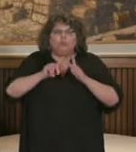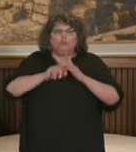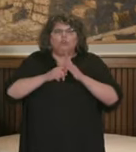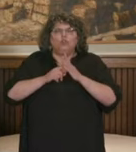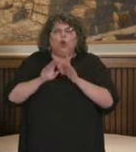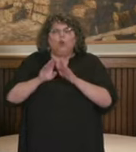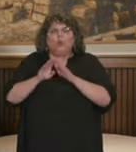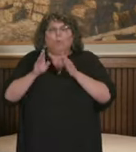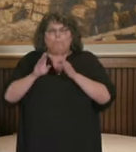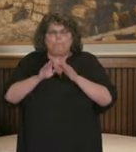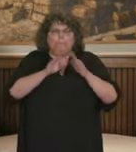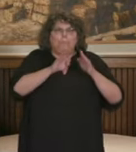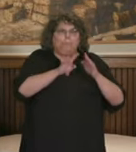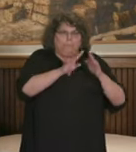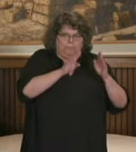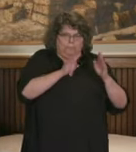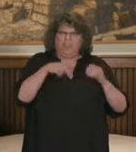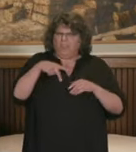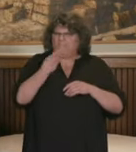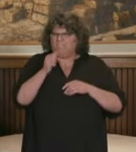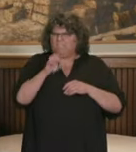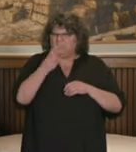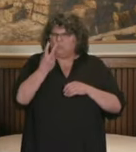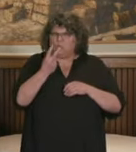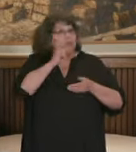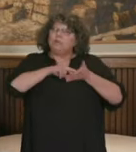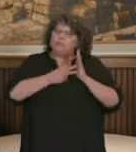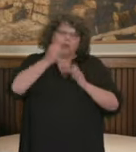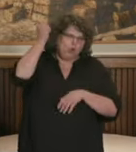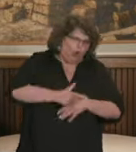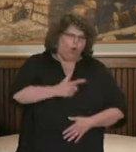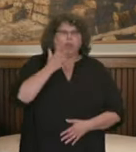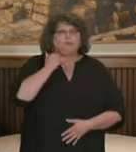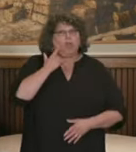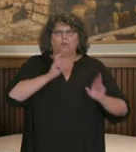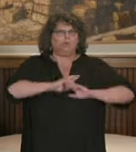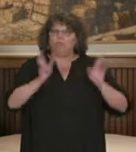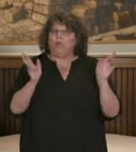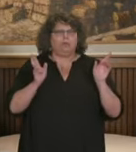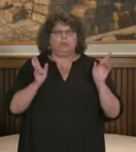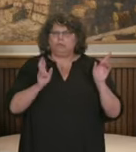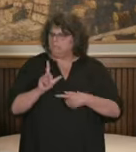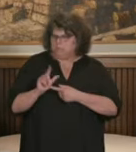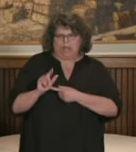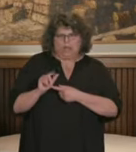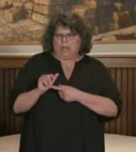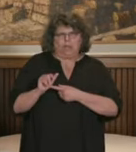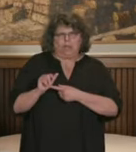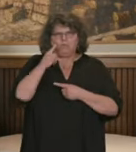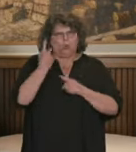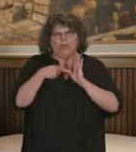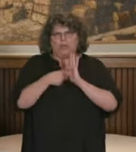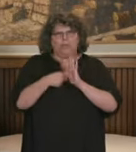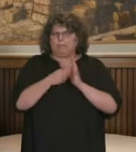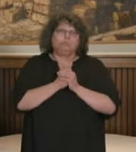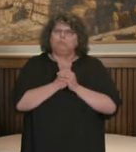the availability to move into phase two doesn't mean that every county is ready. L.A. County, as an example,